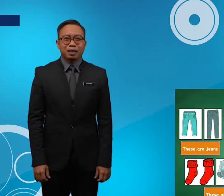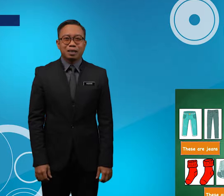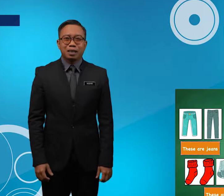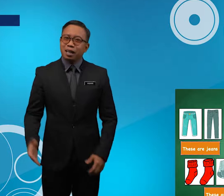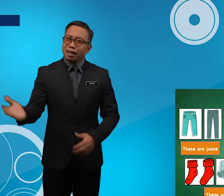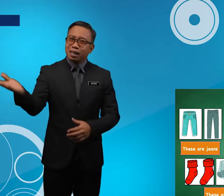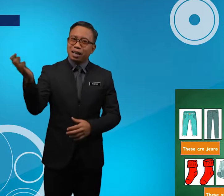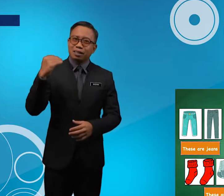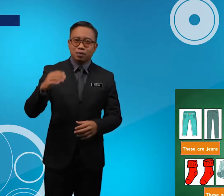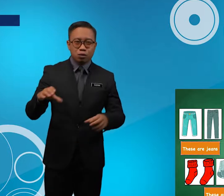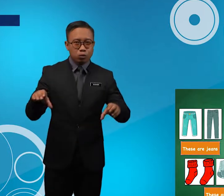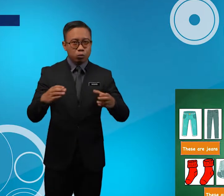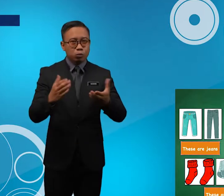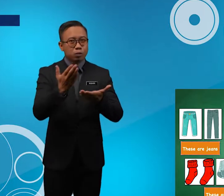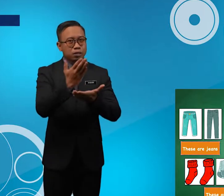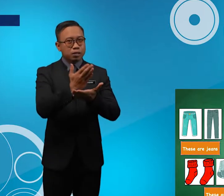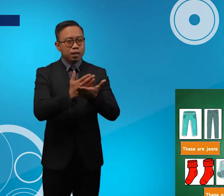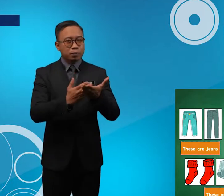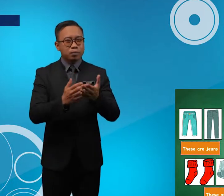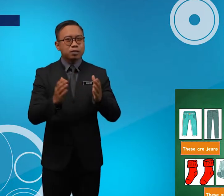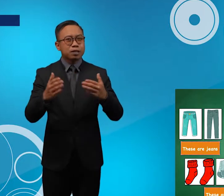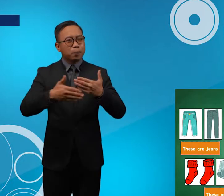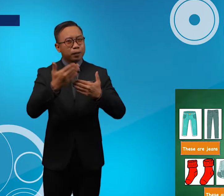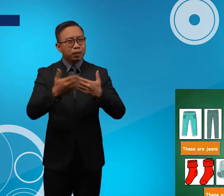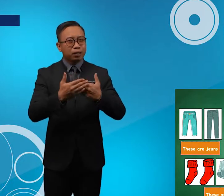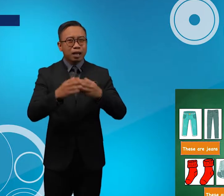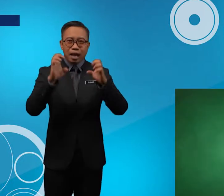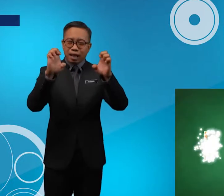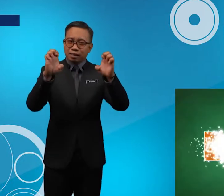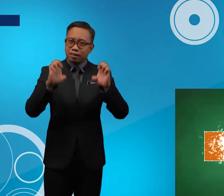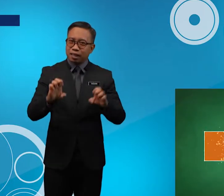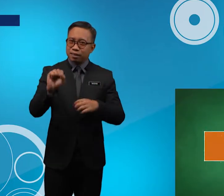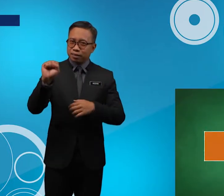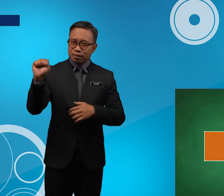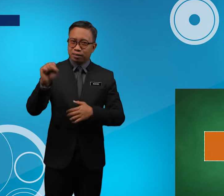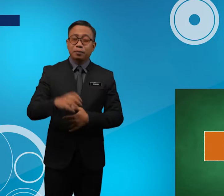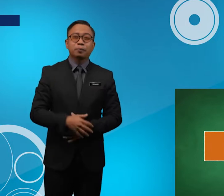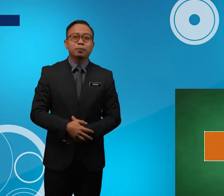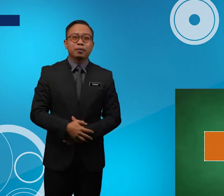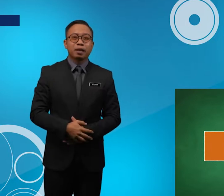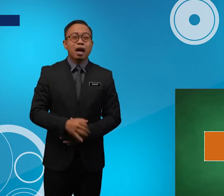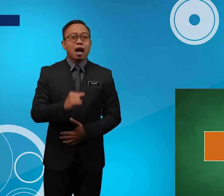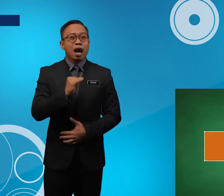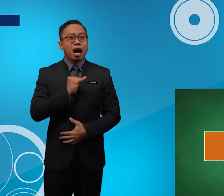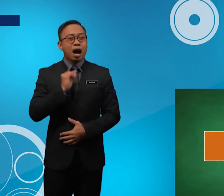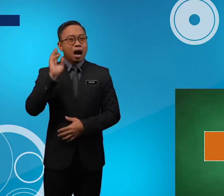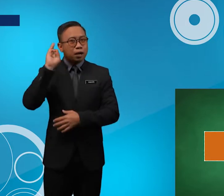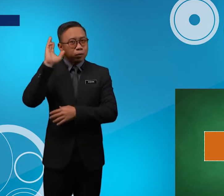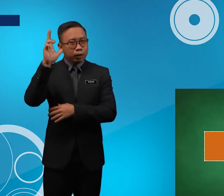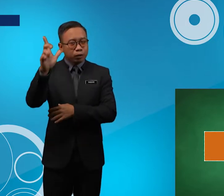Let's Do Some Simple exercises I Will